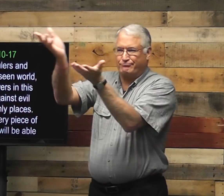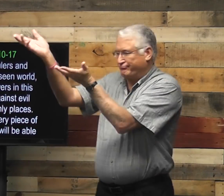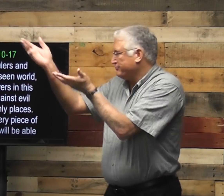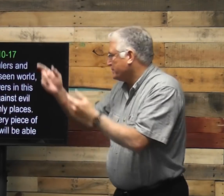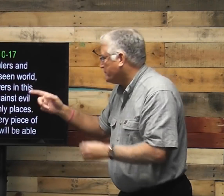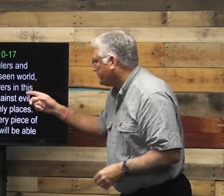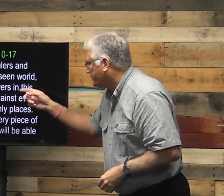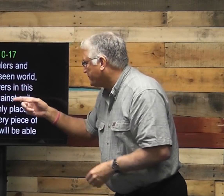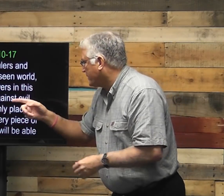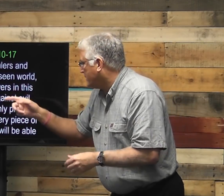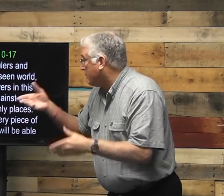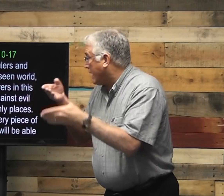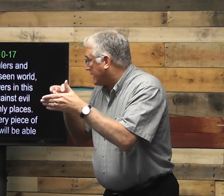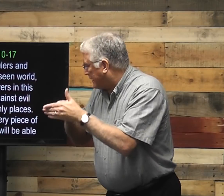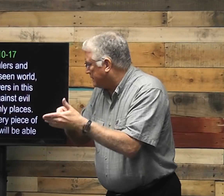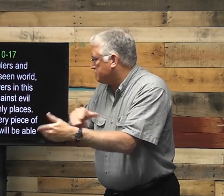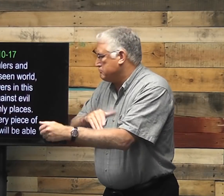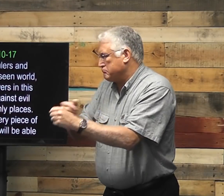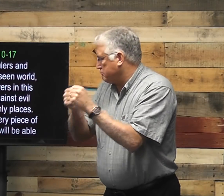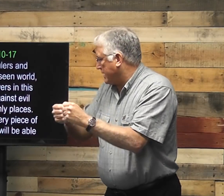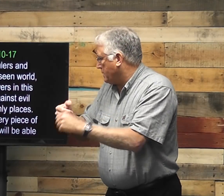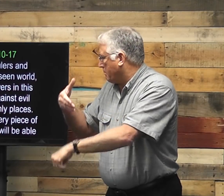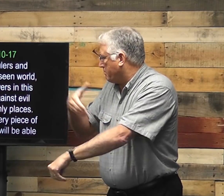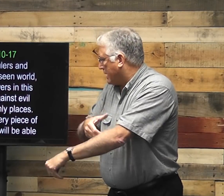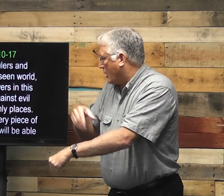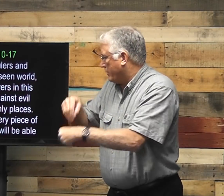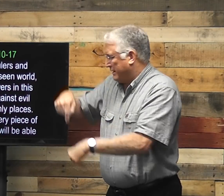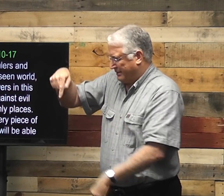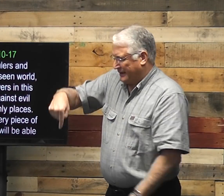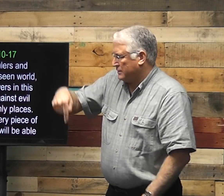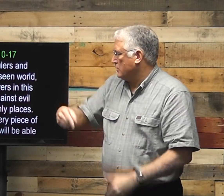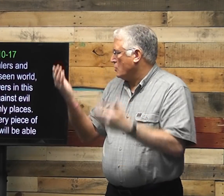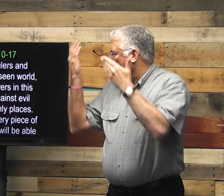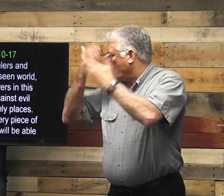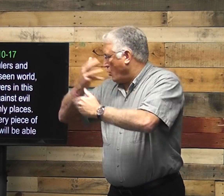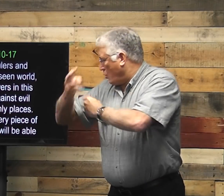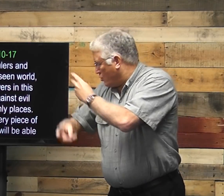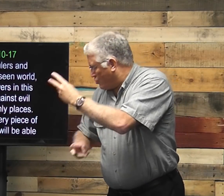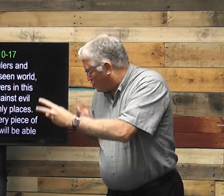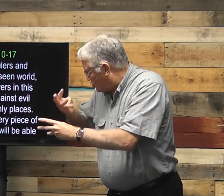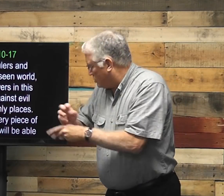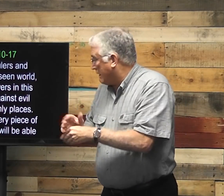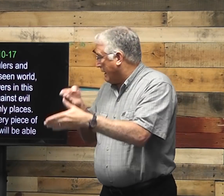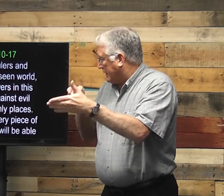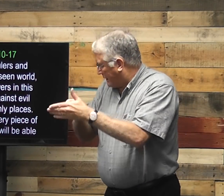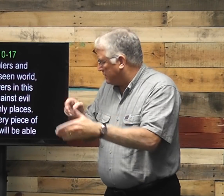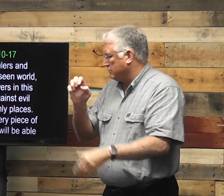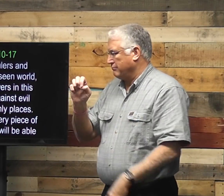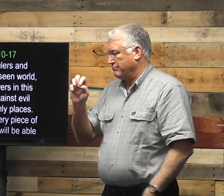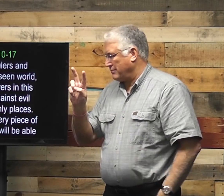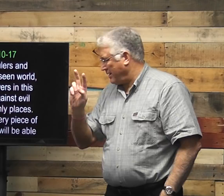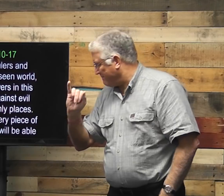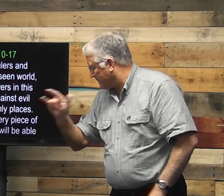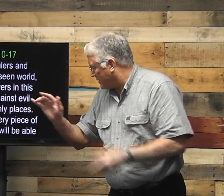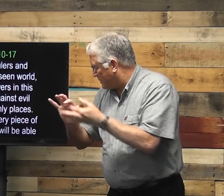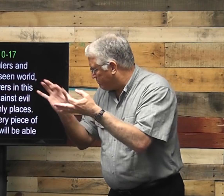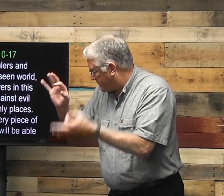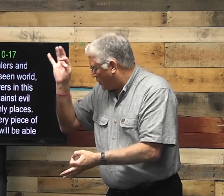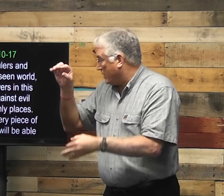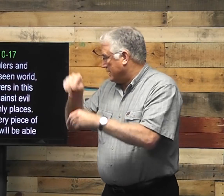spiritual world. And against the mighty powers in this dark world, and against evil spirits